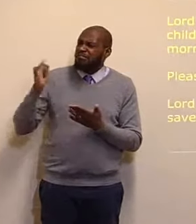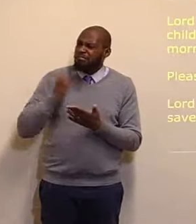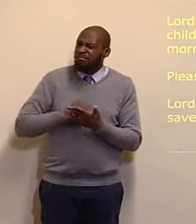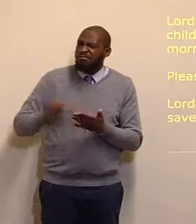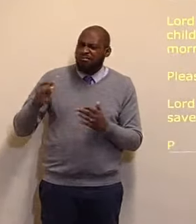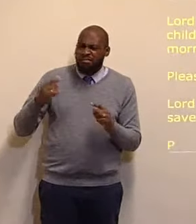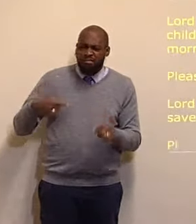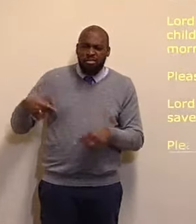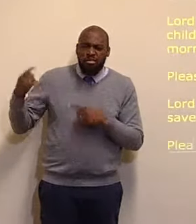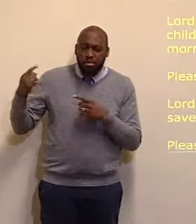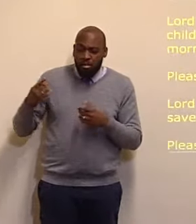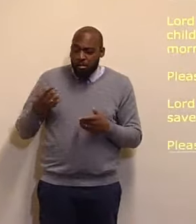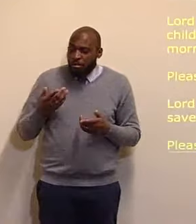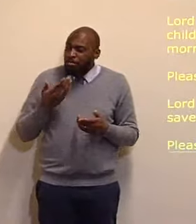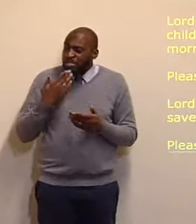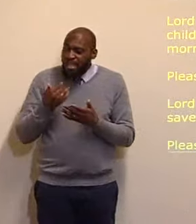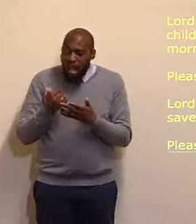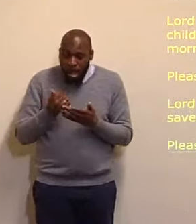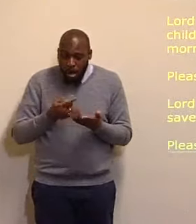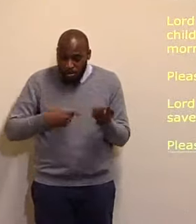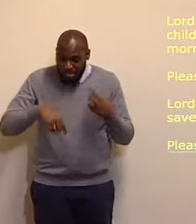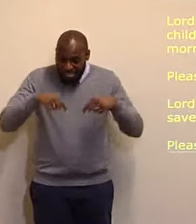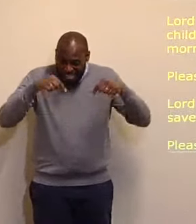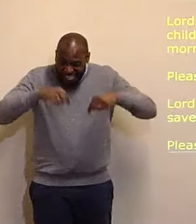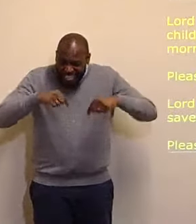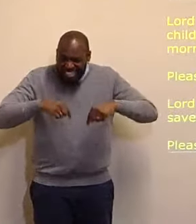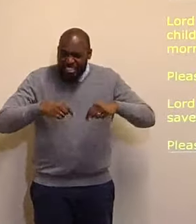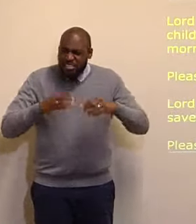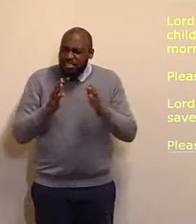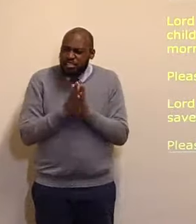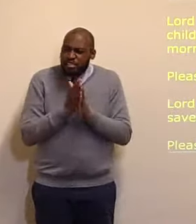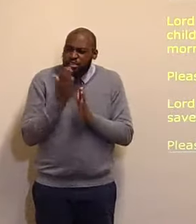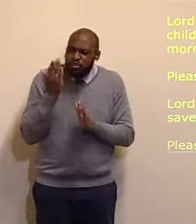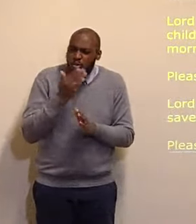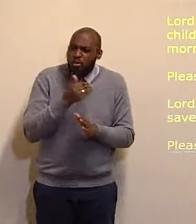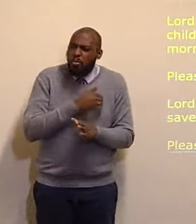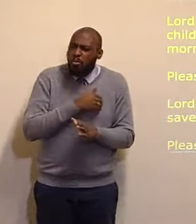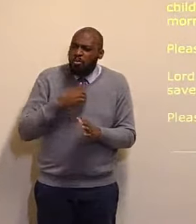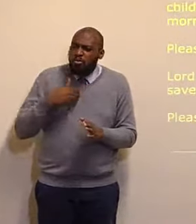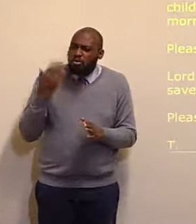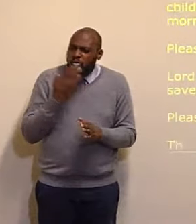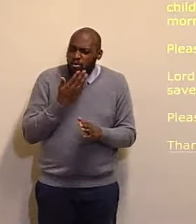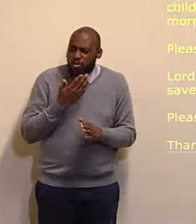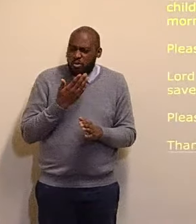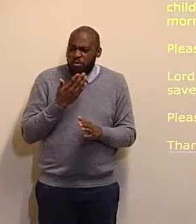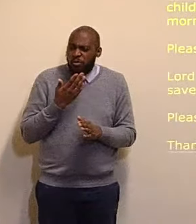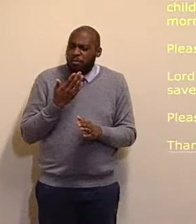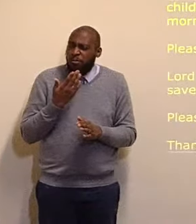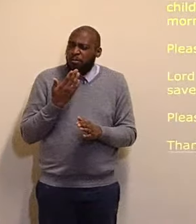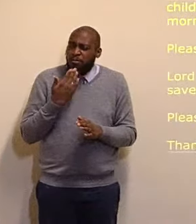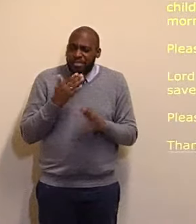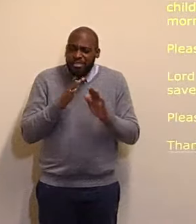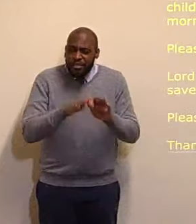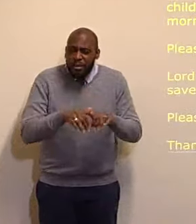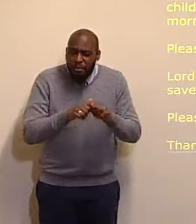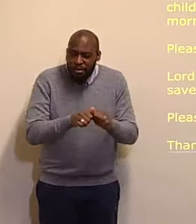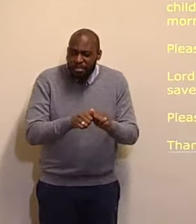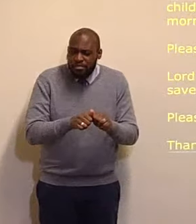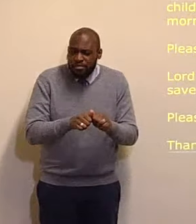in our old midst, Lord. We thank thee for the recent conversions, have seen, the recent baptisms, the